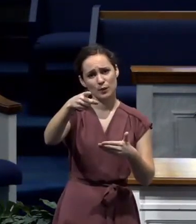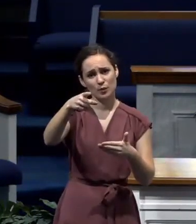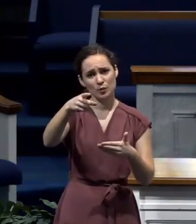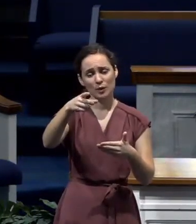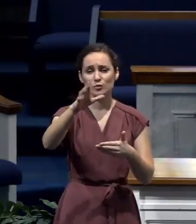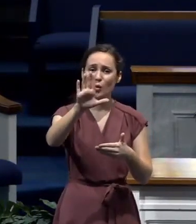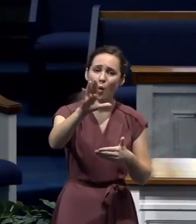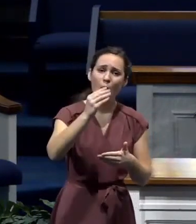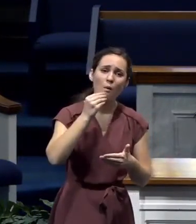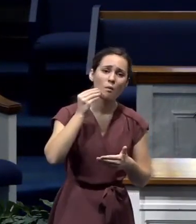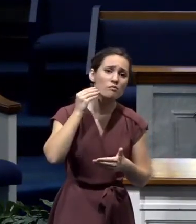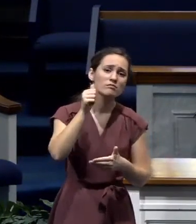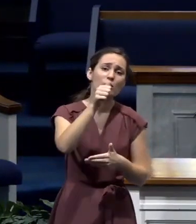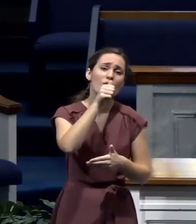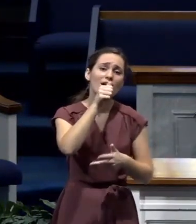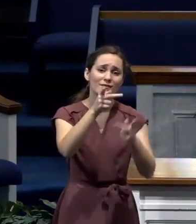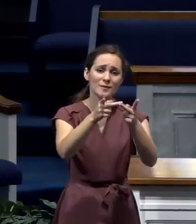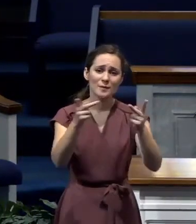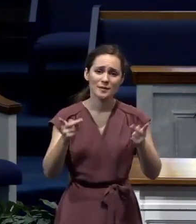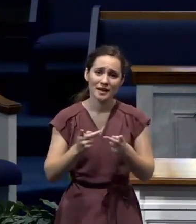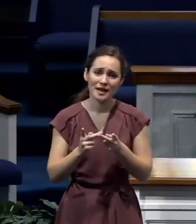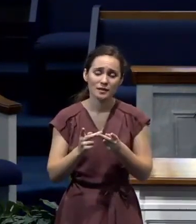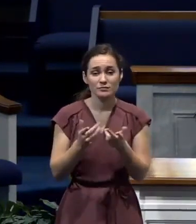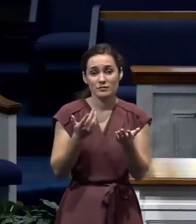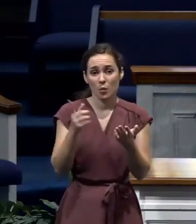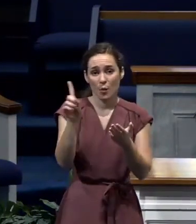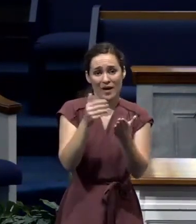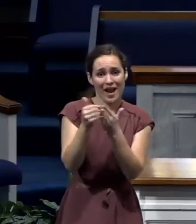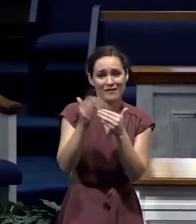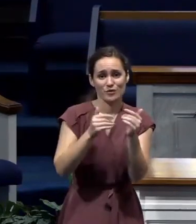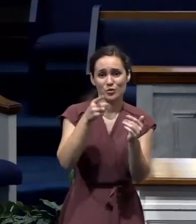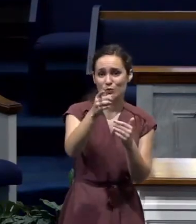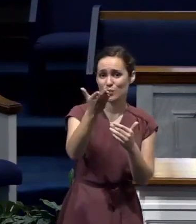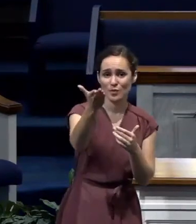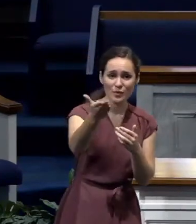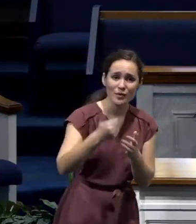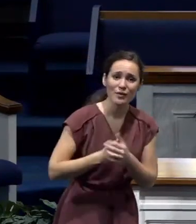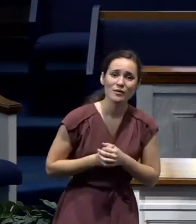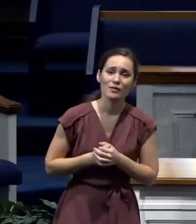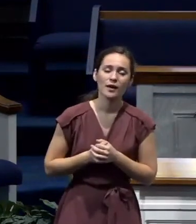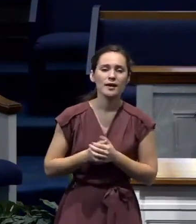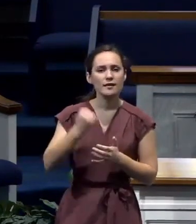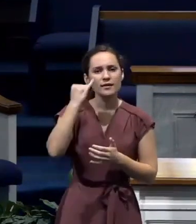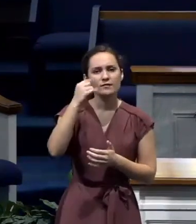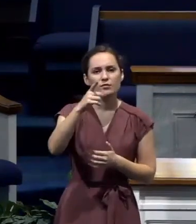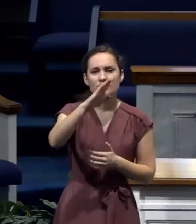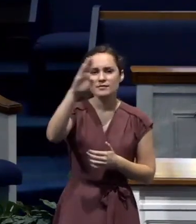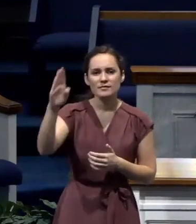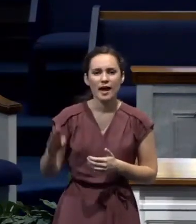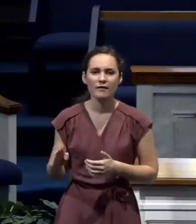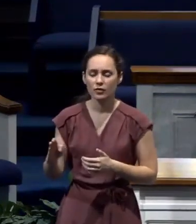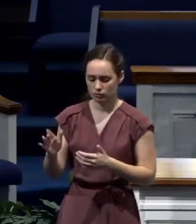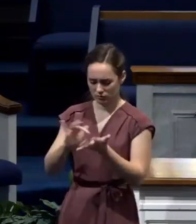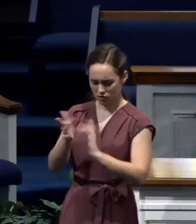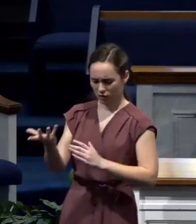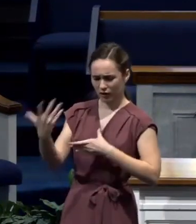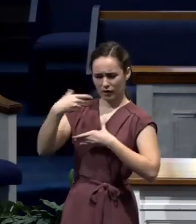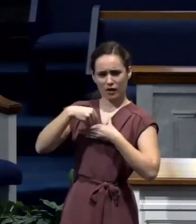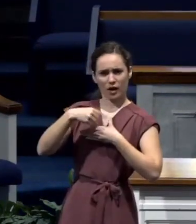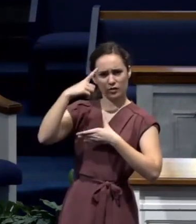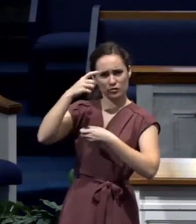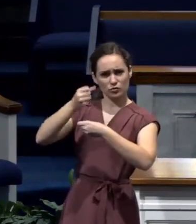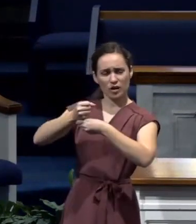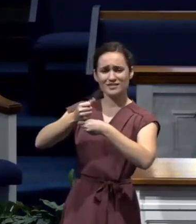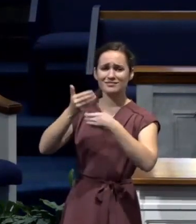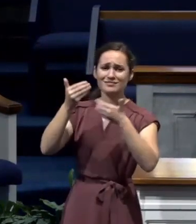of your home or wherever you may be. If you've never trusted Jesus, would you do it now? Would you reach out by faith and say,